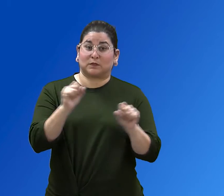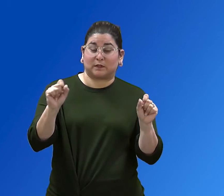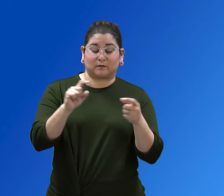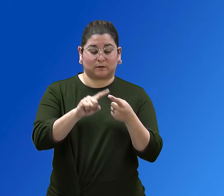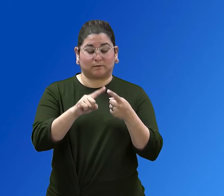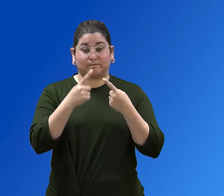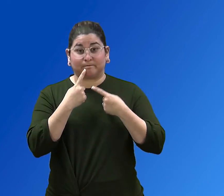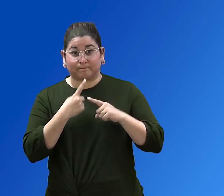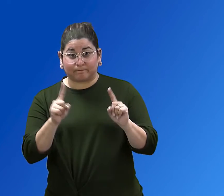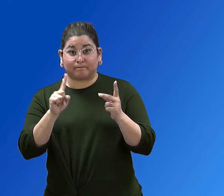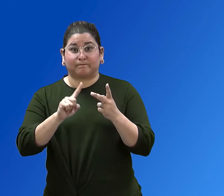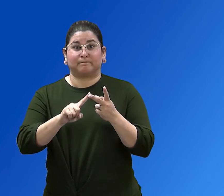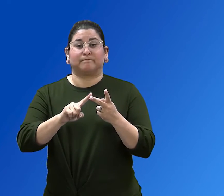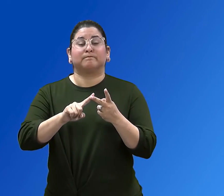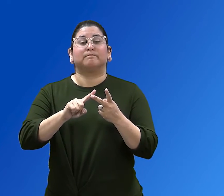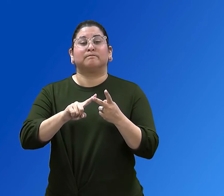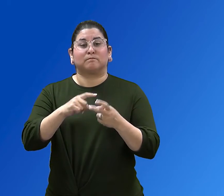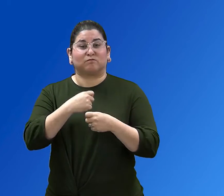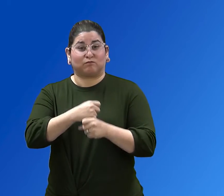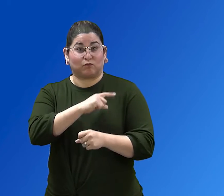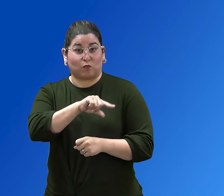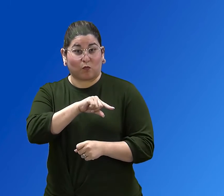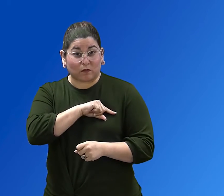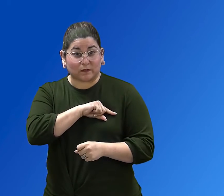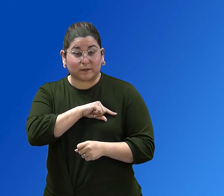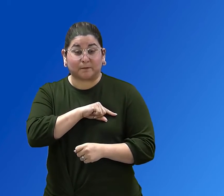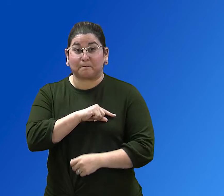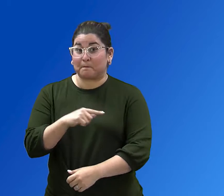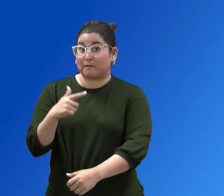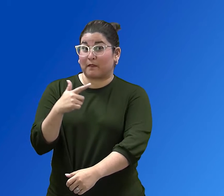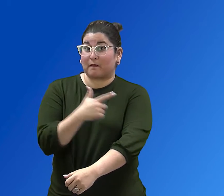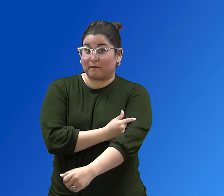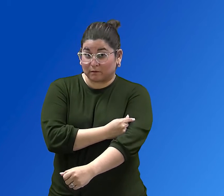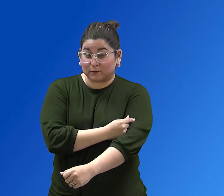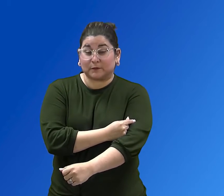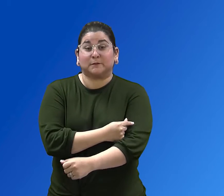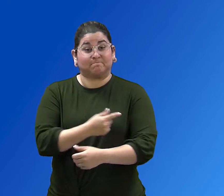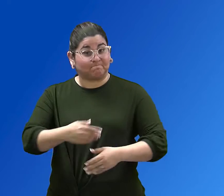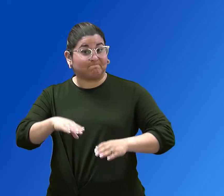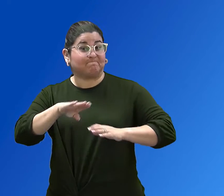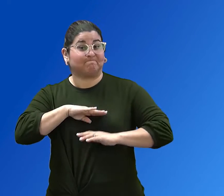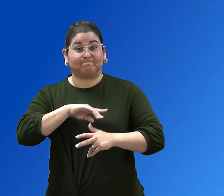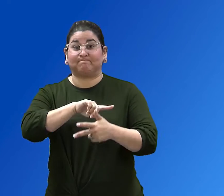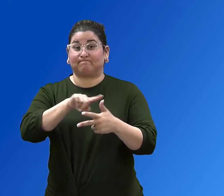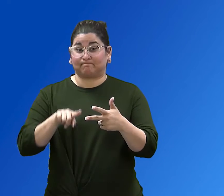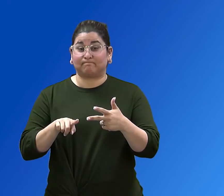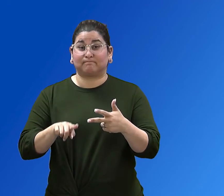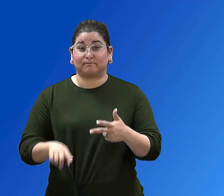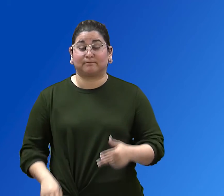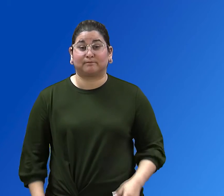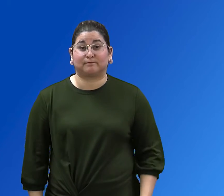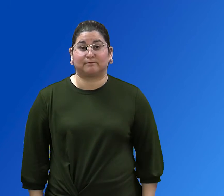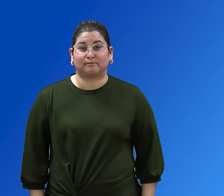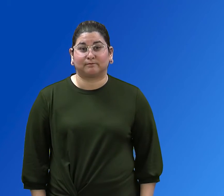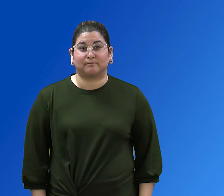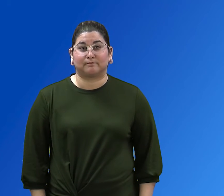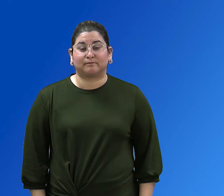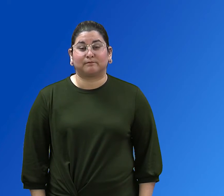safety, effectiveness, and manufacturing quality. These